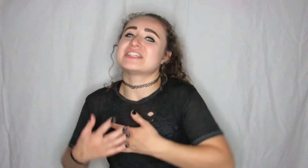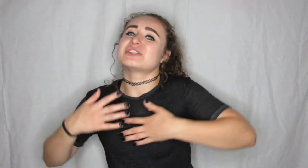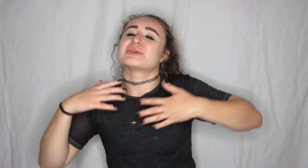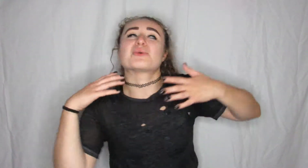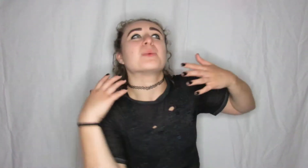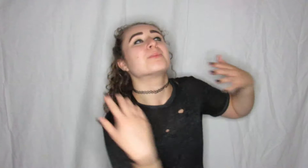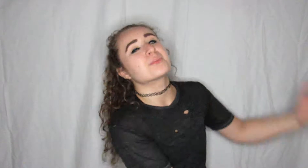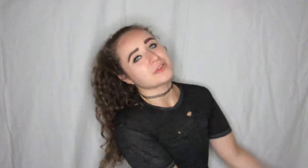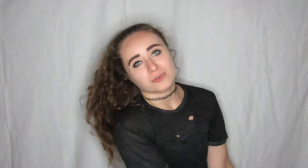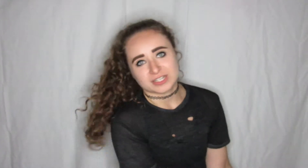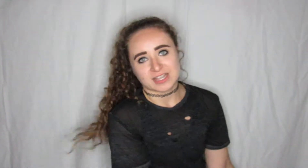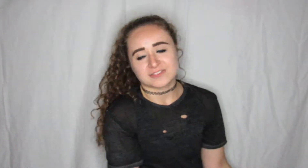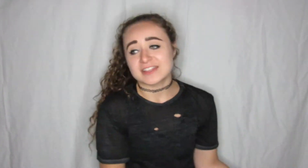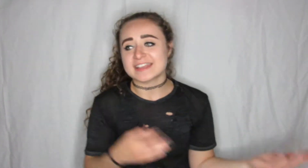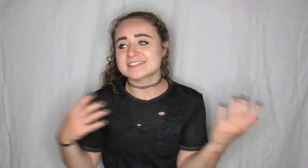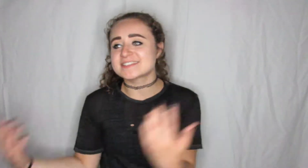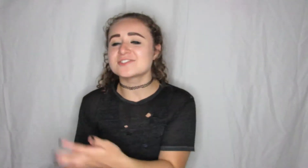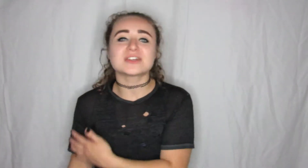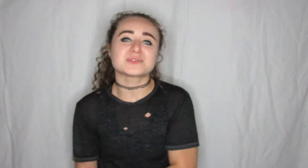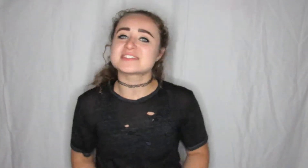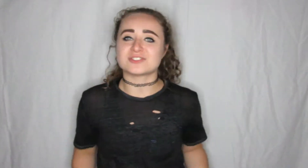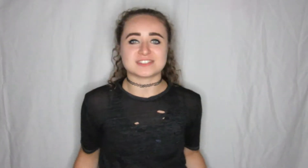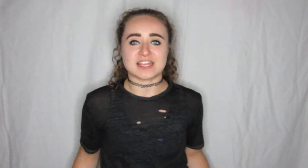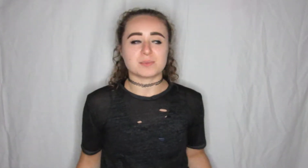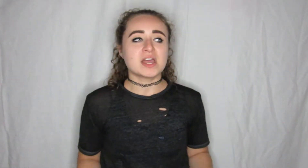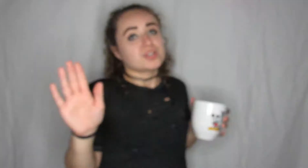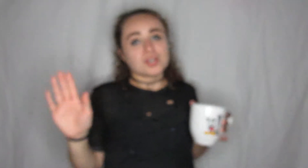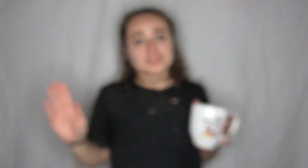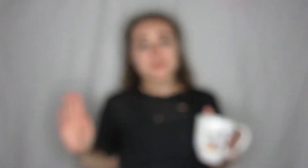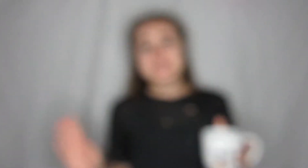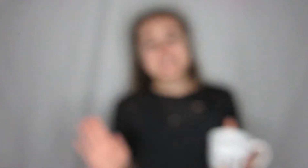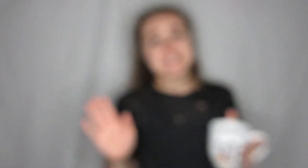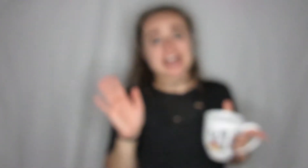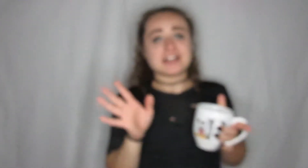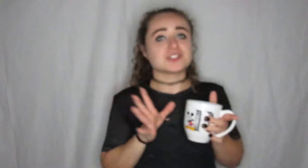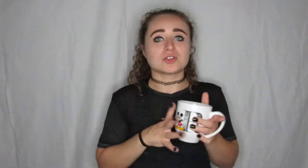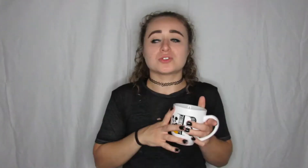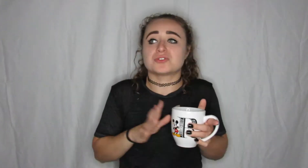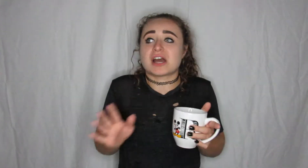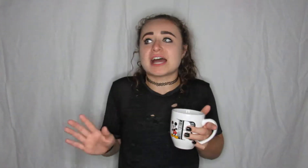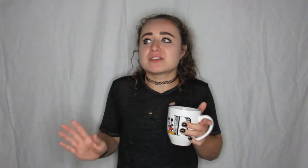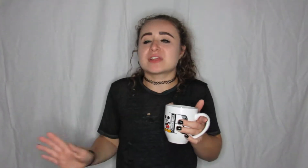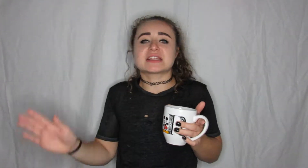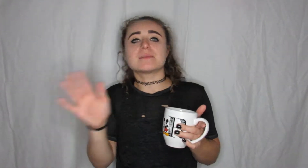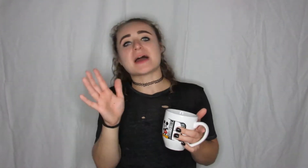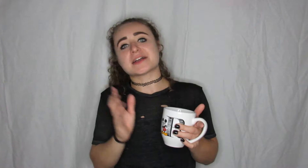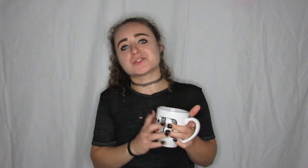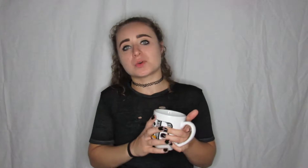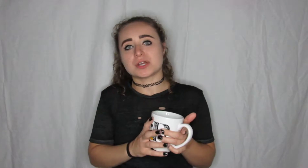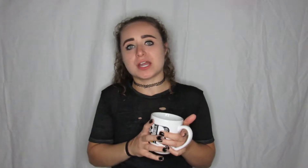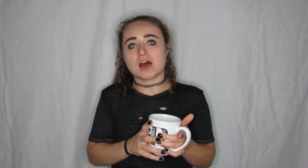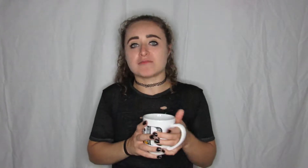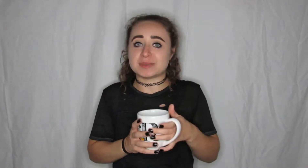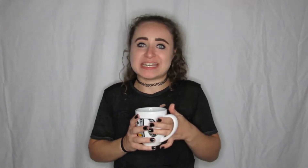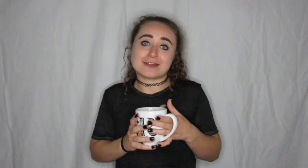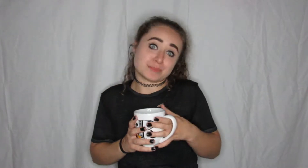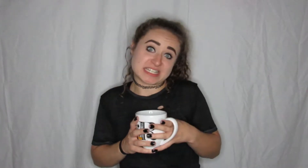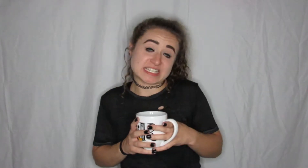before he left like it's still it was still the same so basically I just told you kind of like the backstory of me and Pete